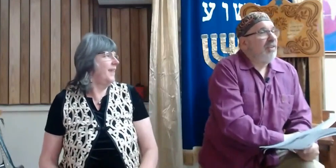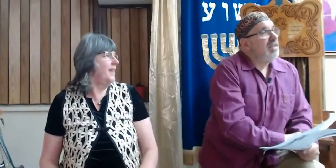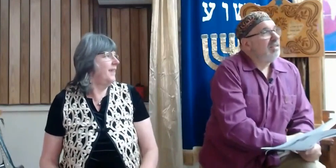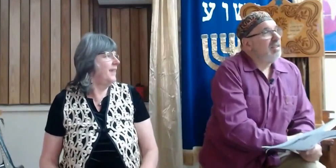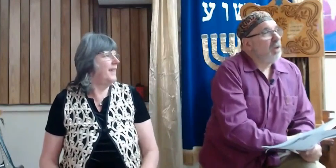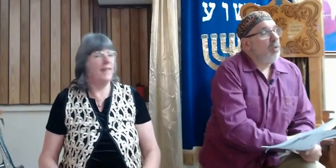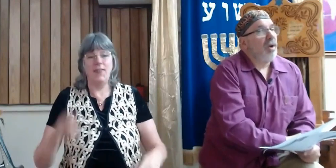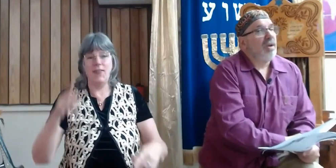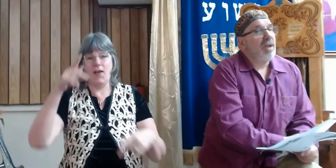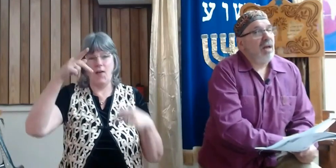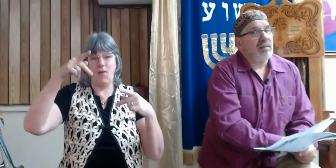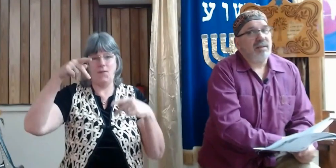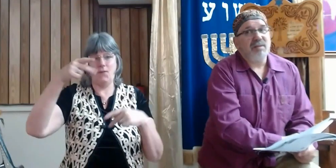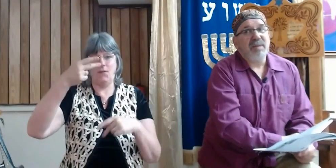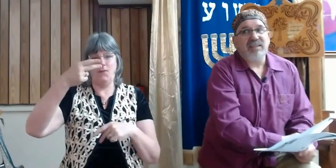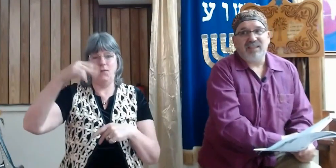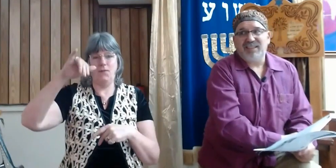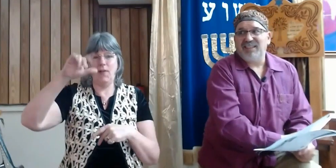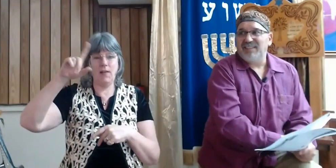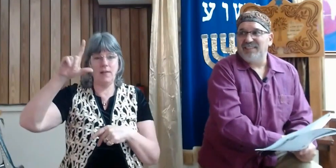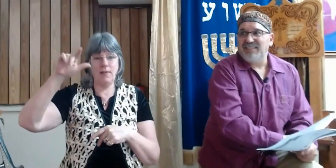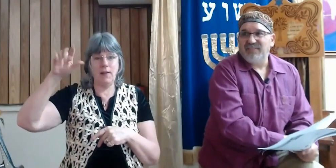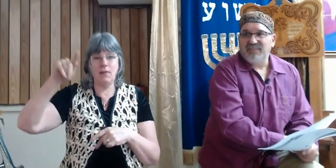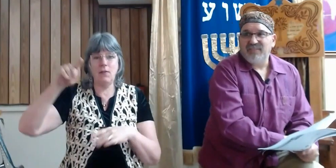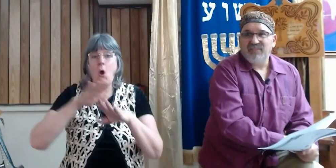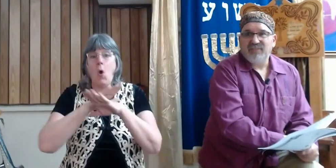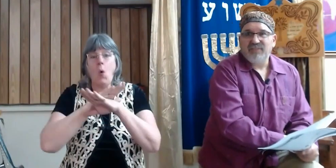Philistines were not Semitic.